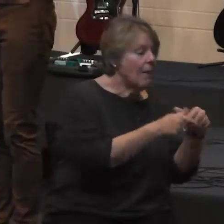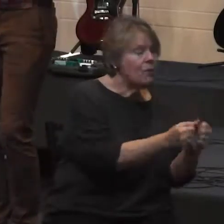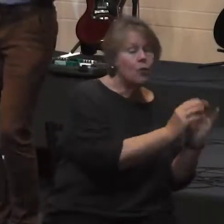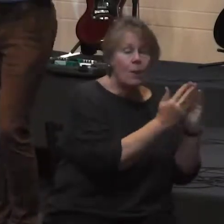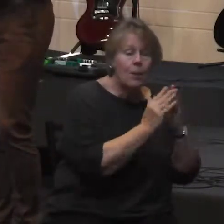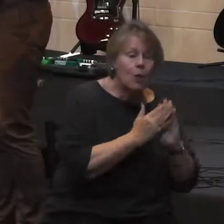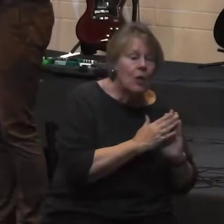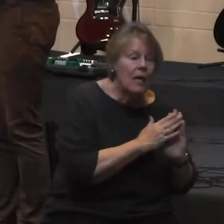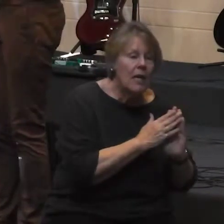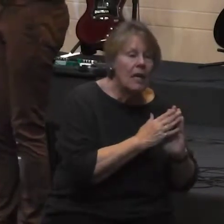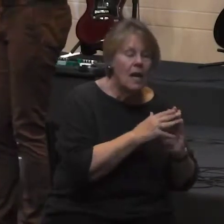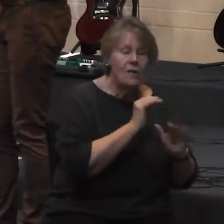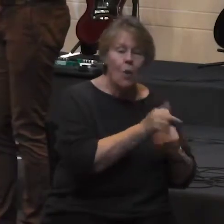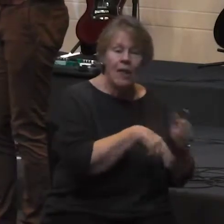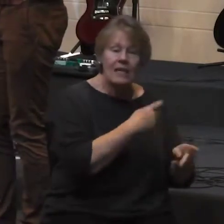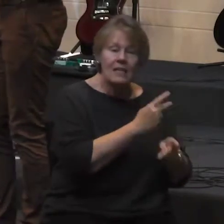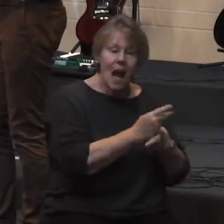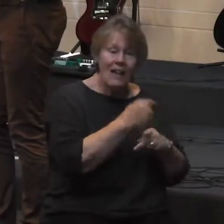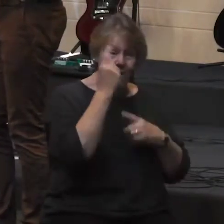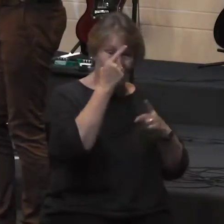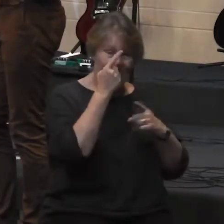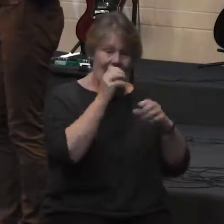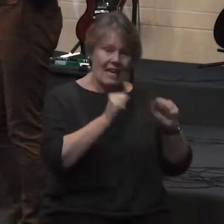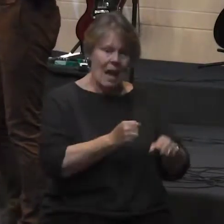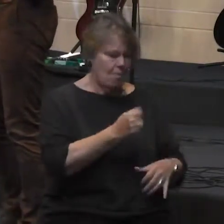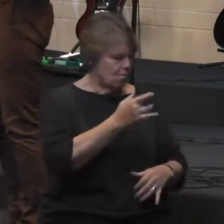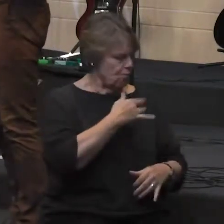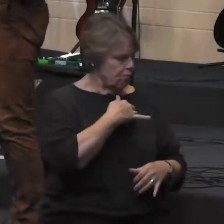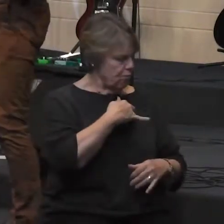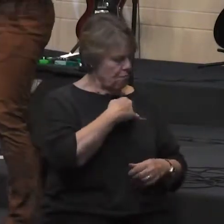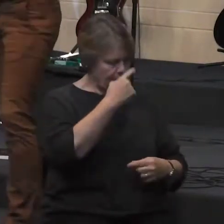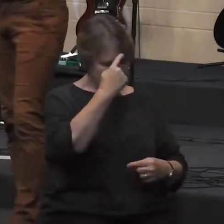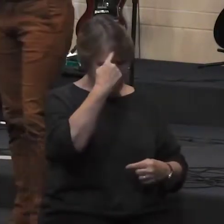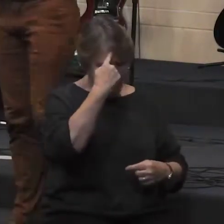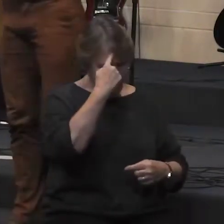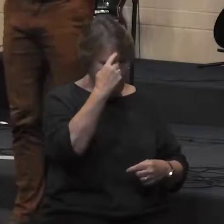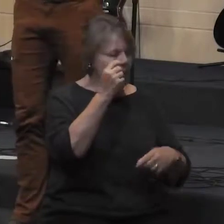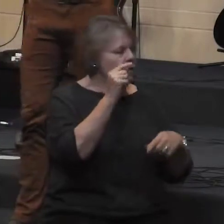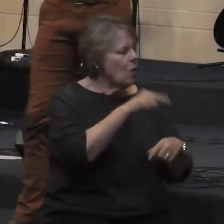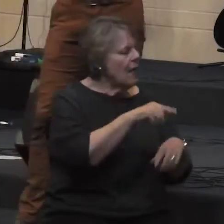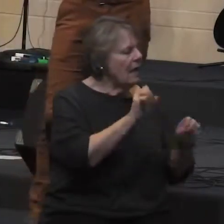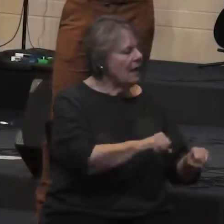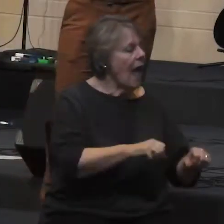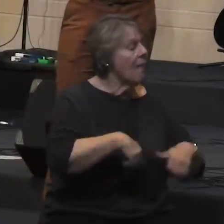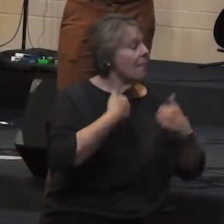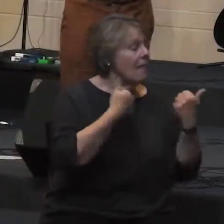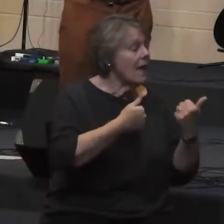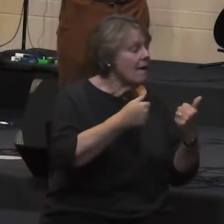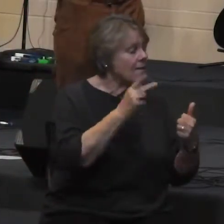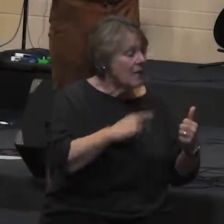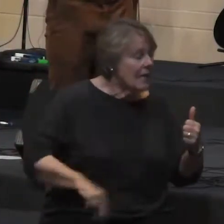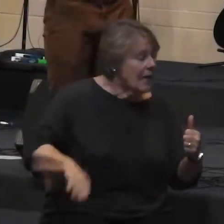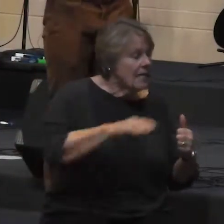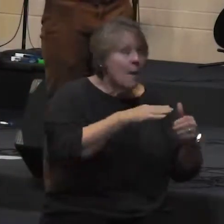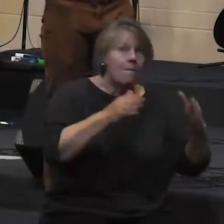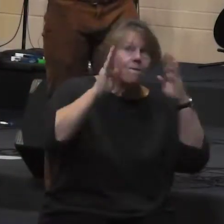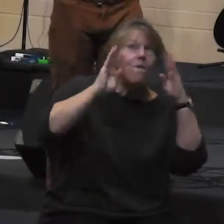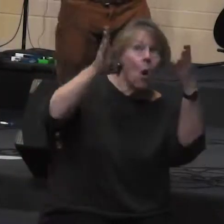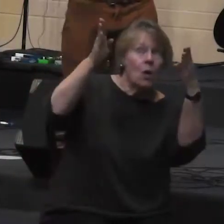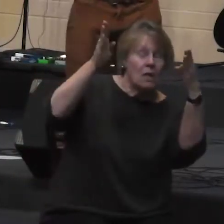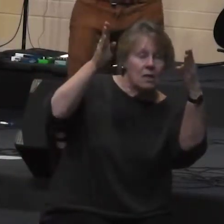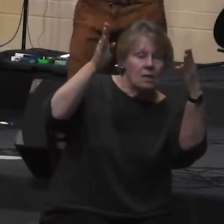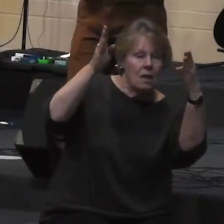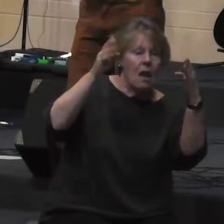thinking can get ingrained into their hearts and their minds so they can live kingdom minded lives so we take an offering to